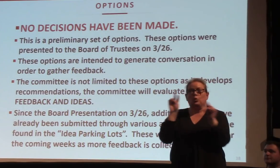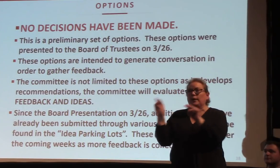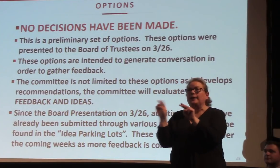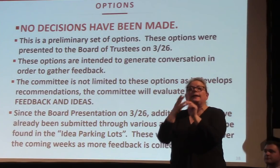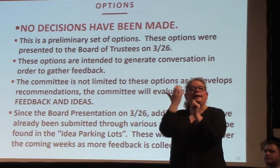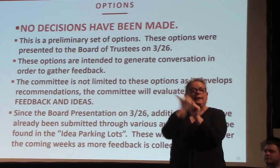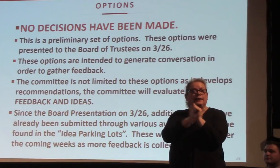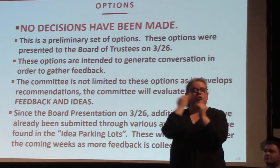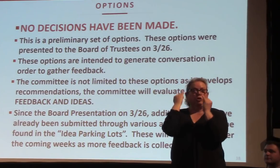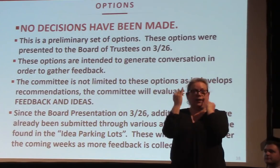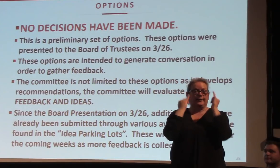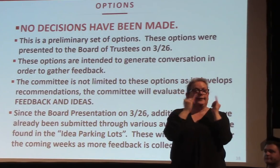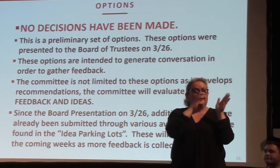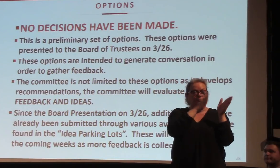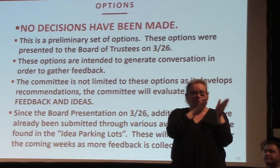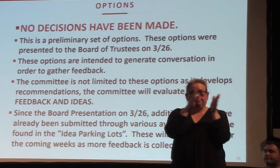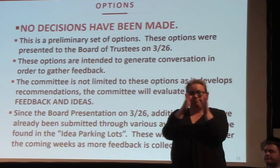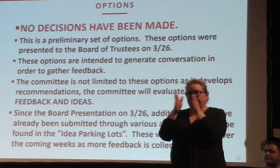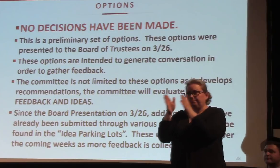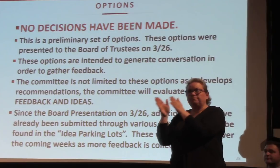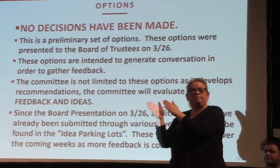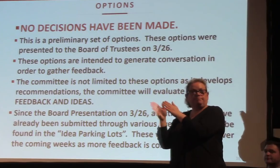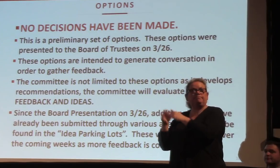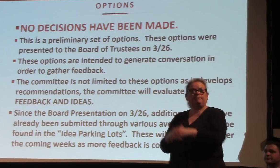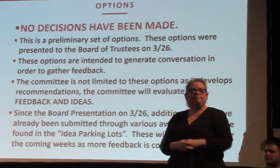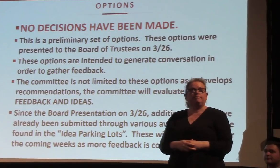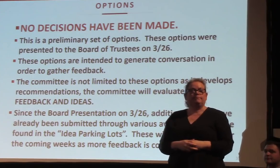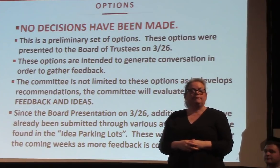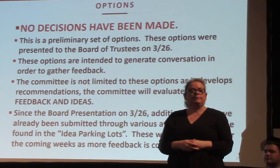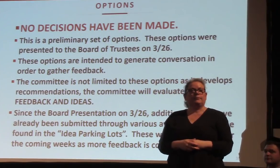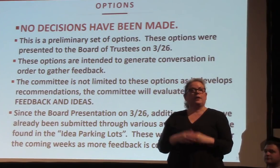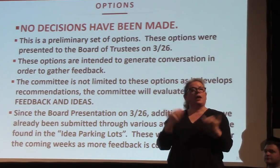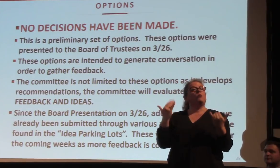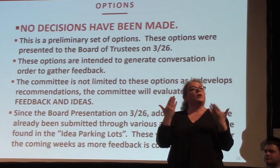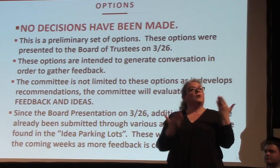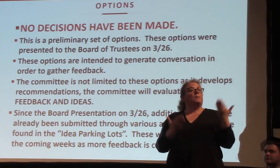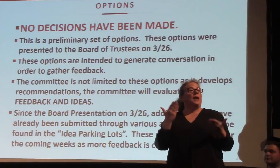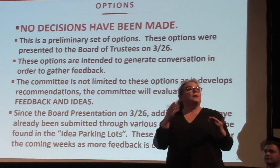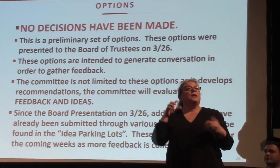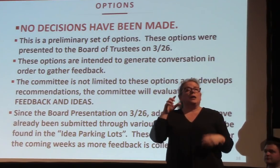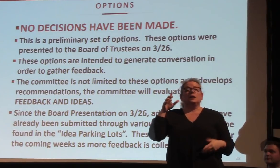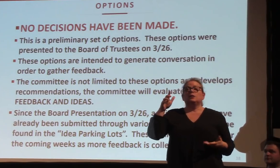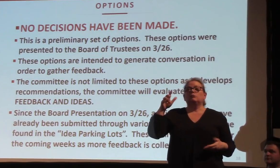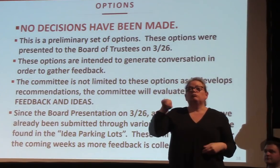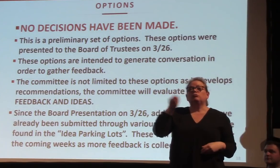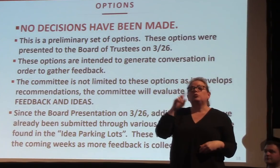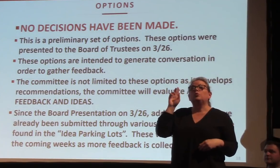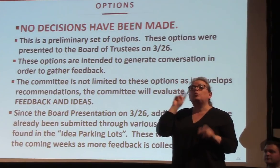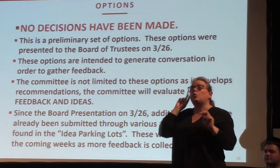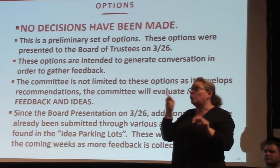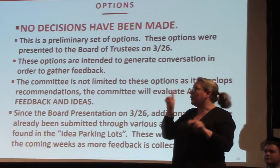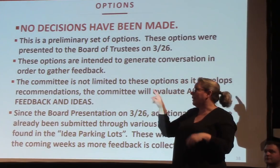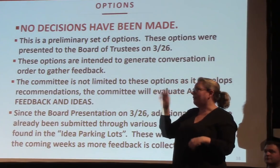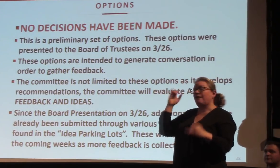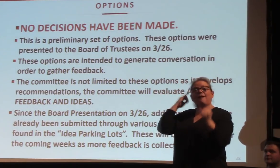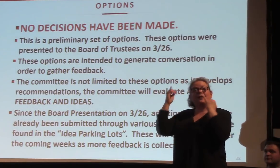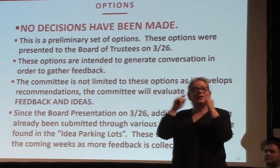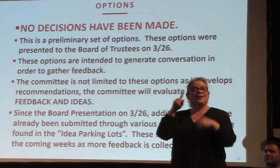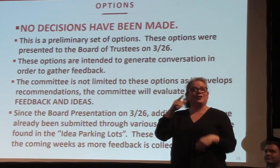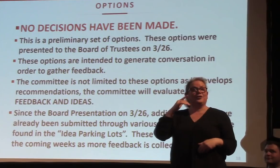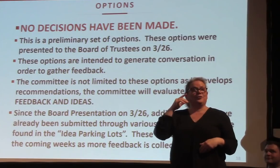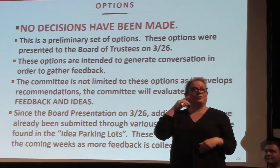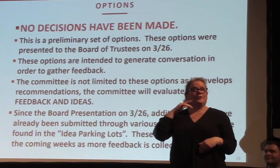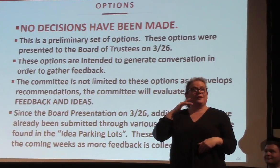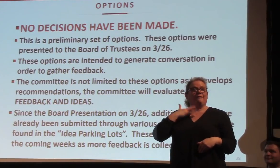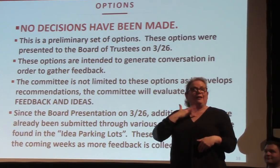I want to just, you as I go through this, you may be excited and want to exclaim joy or disdain as I go through these options.